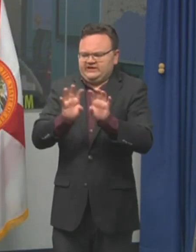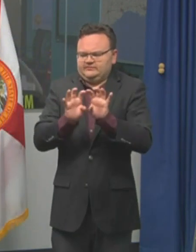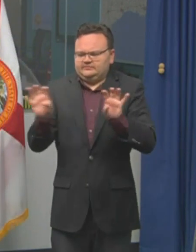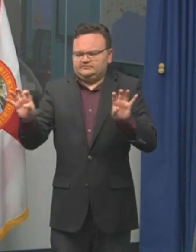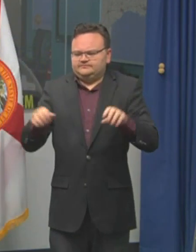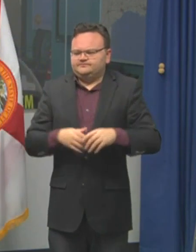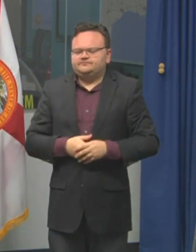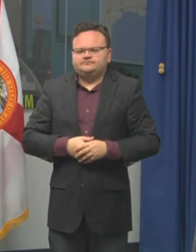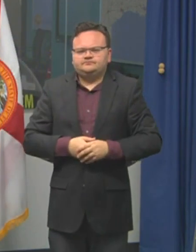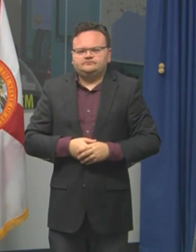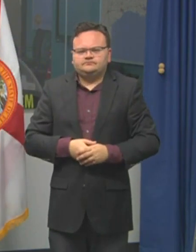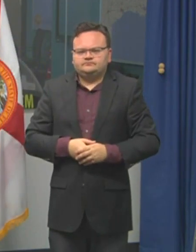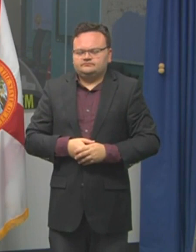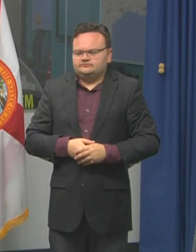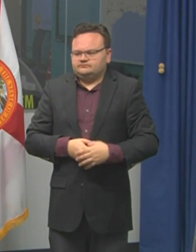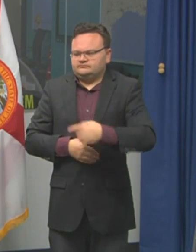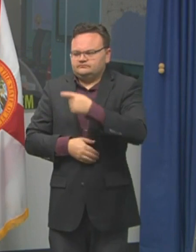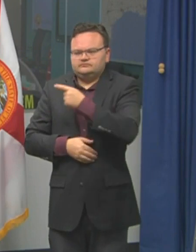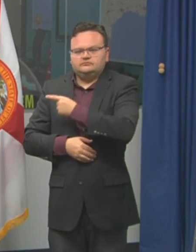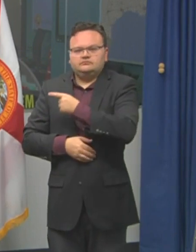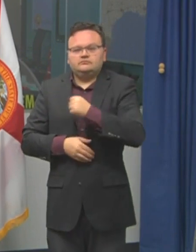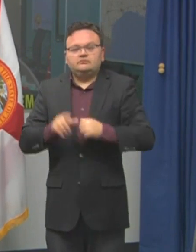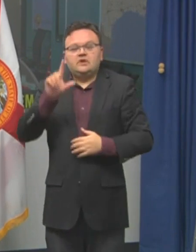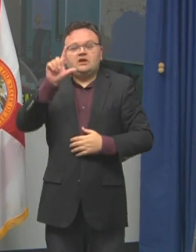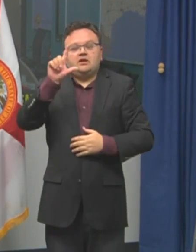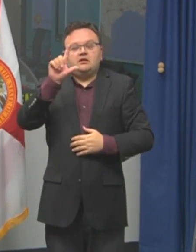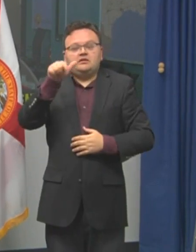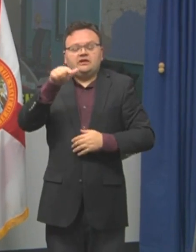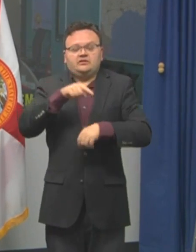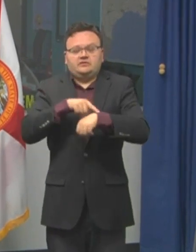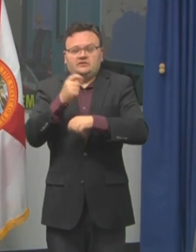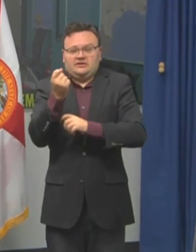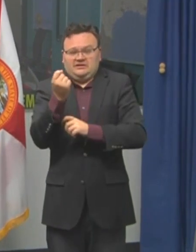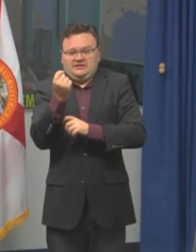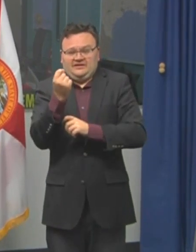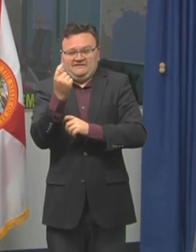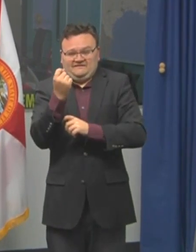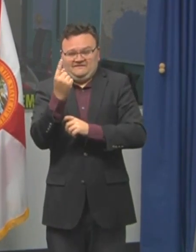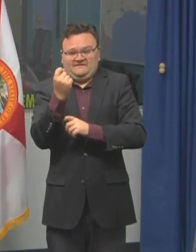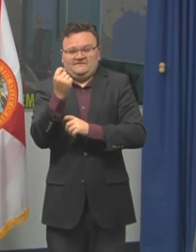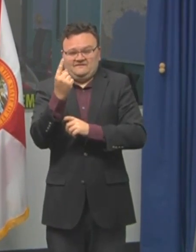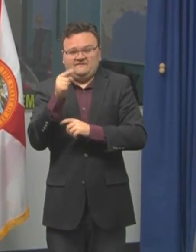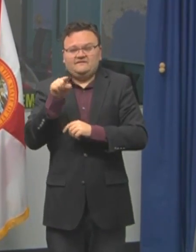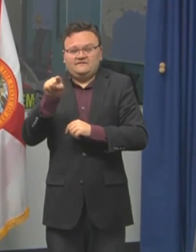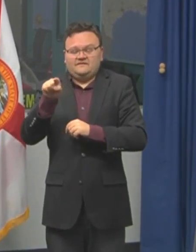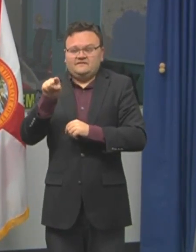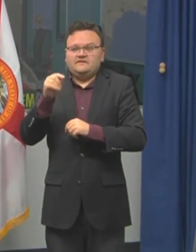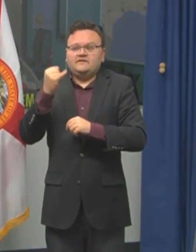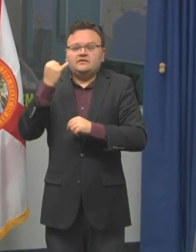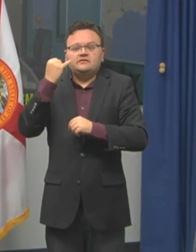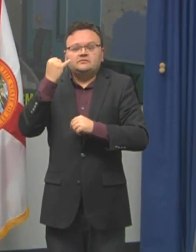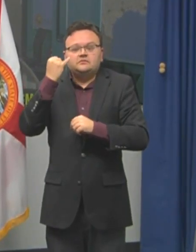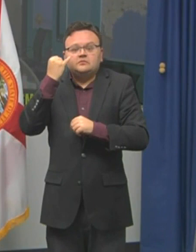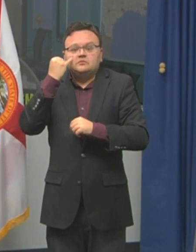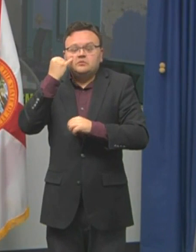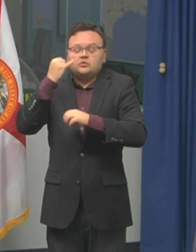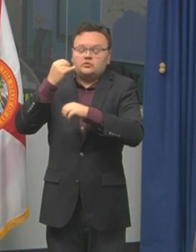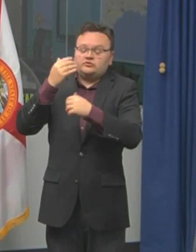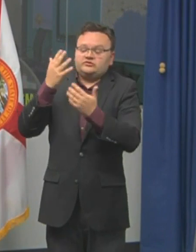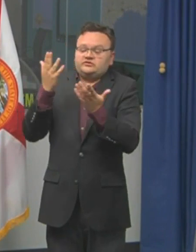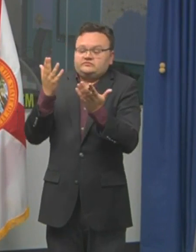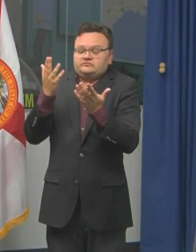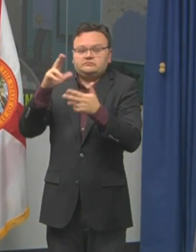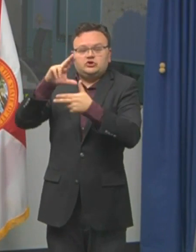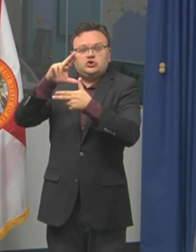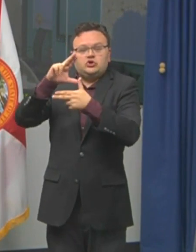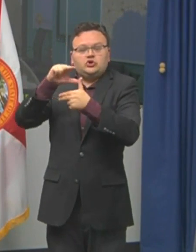We'll have a another update. The 11 a.m. advisory for the National Hurricane Service, if they are going to make changes to the track.